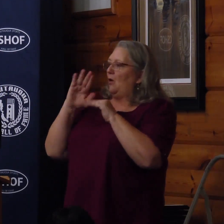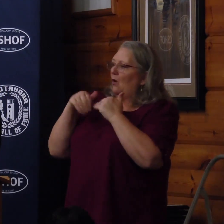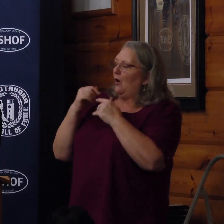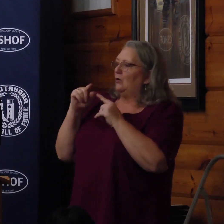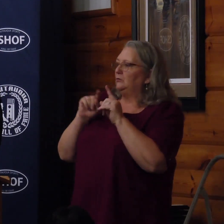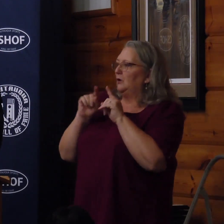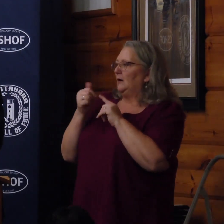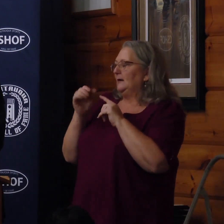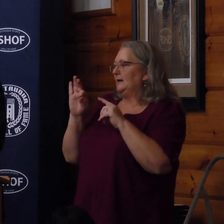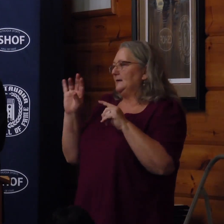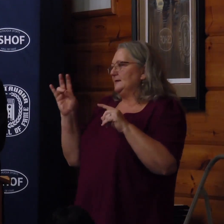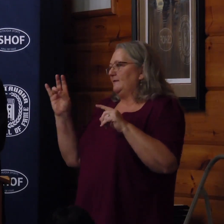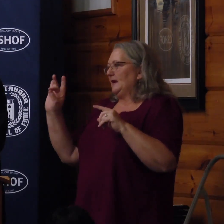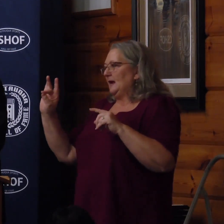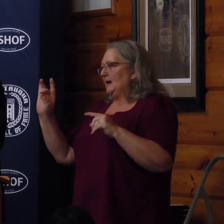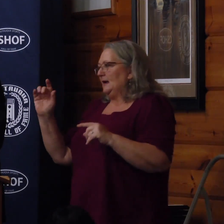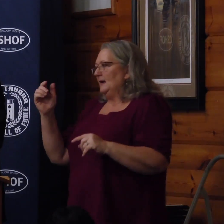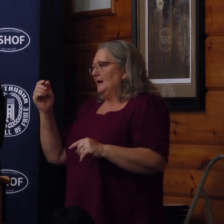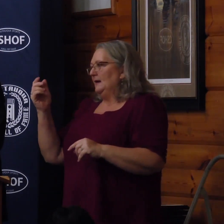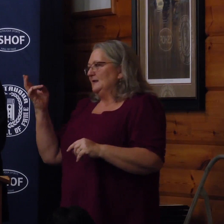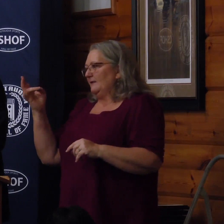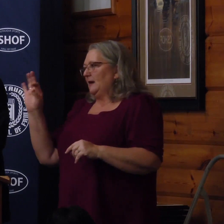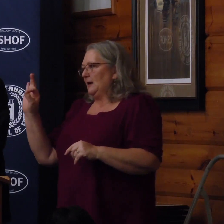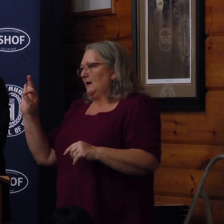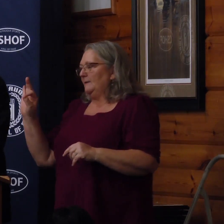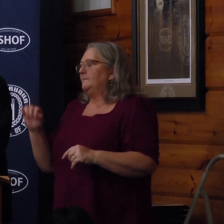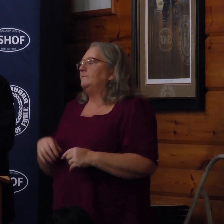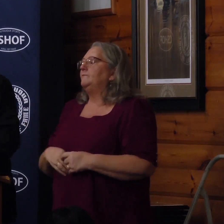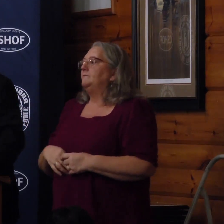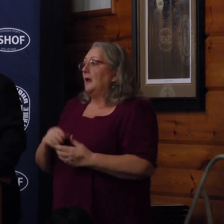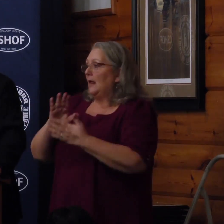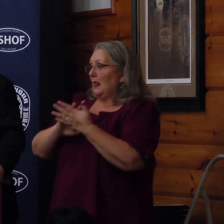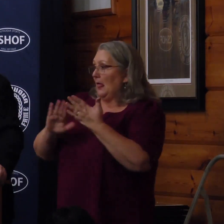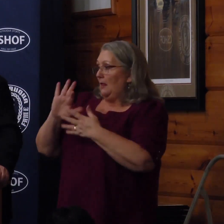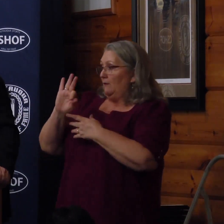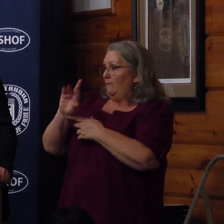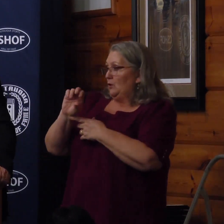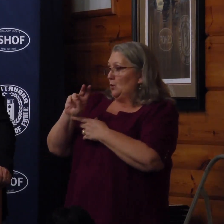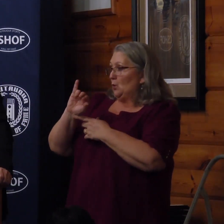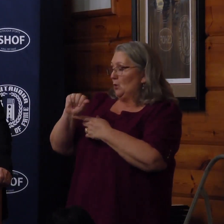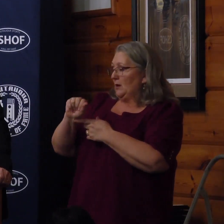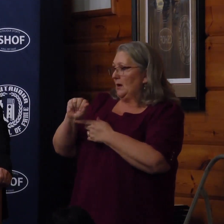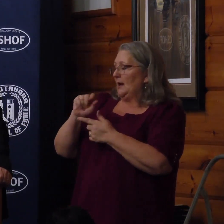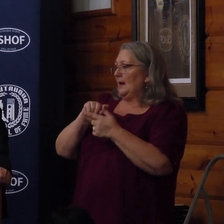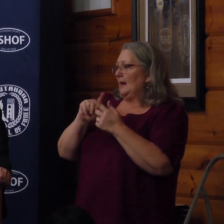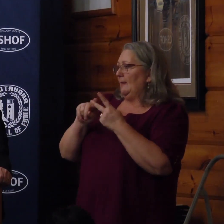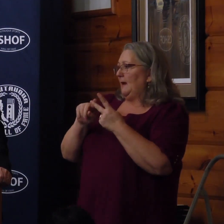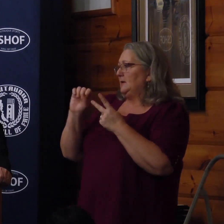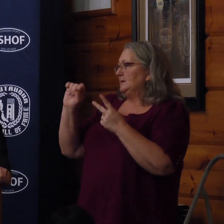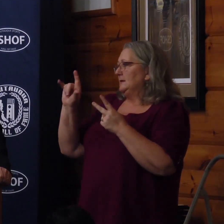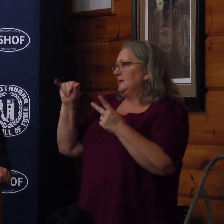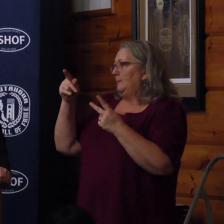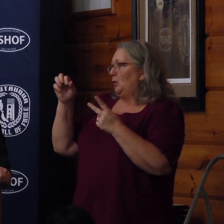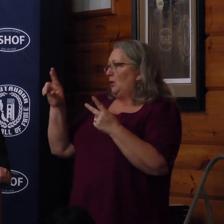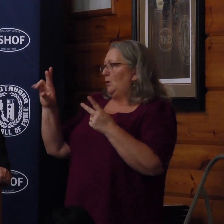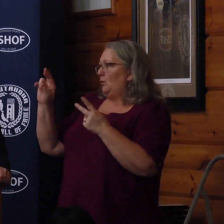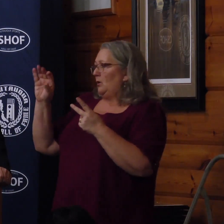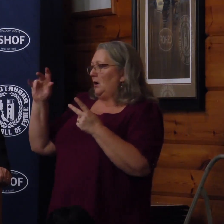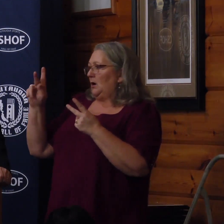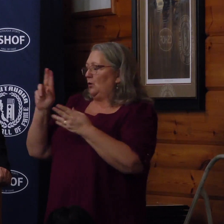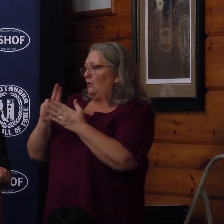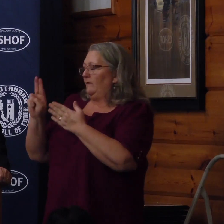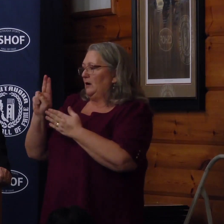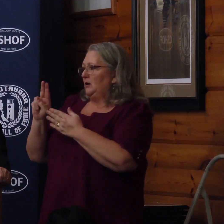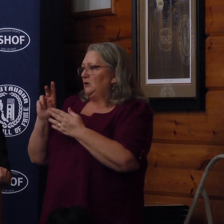1978 and 79. After her college years at Fredonia State and later at Slippery Rock University, Cheryl